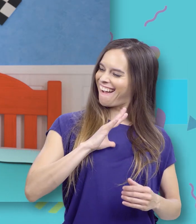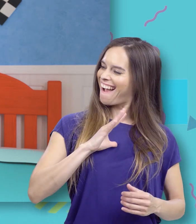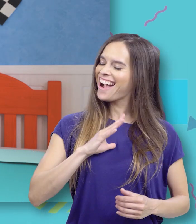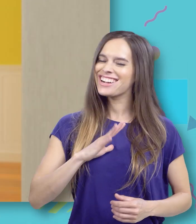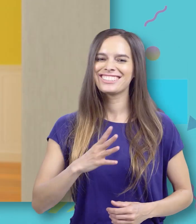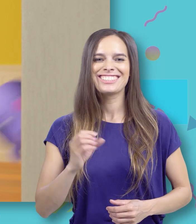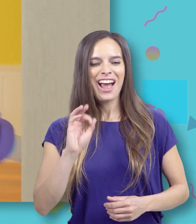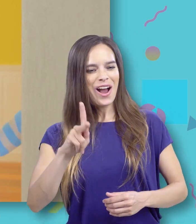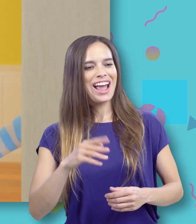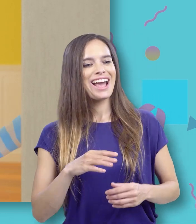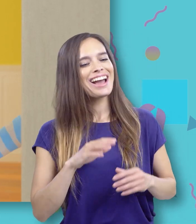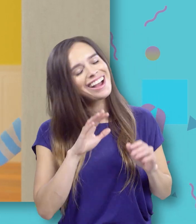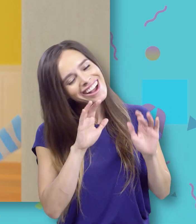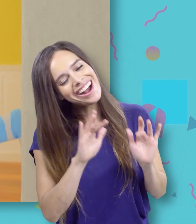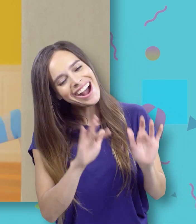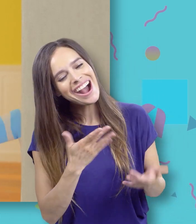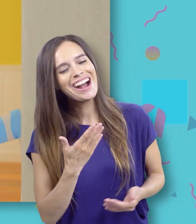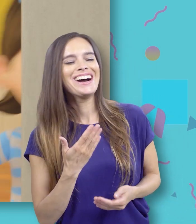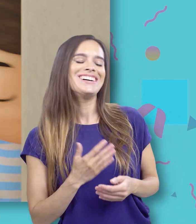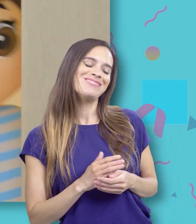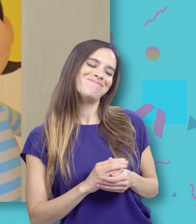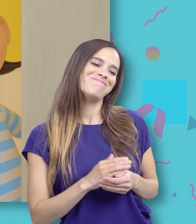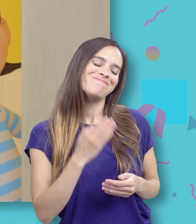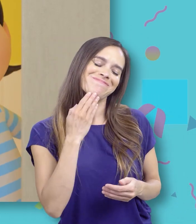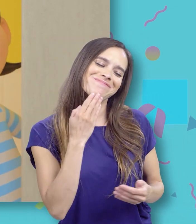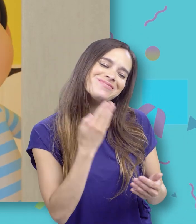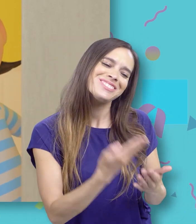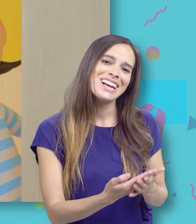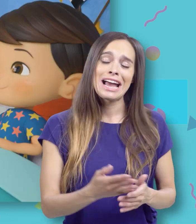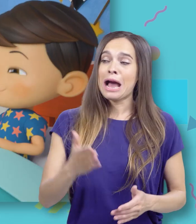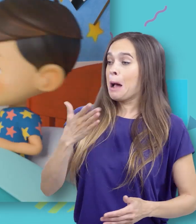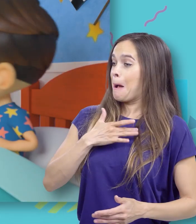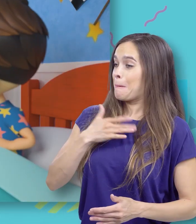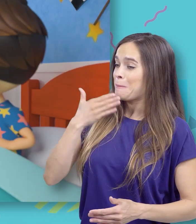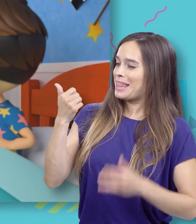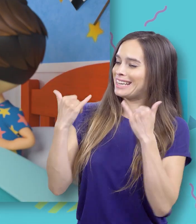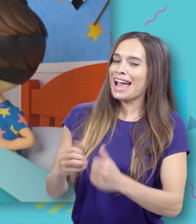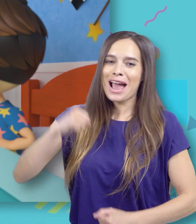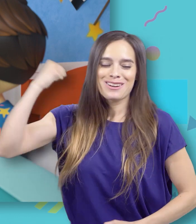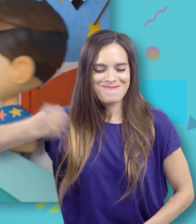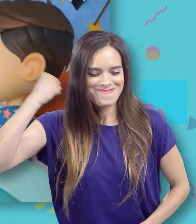I feel much better today Wahoo, hooray!